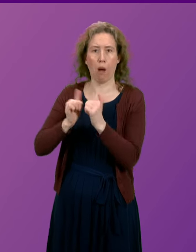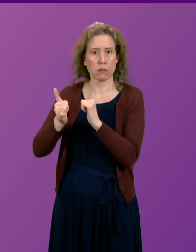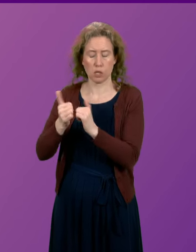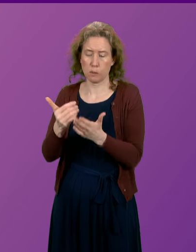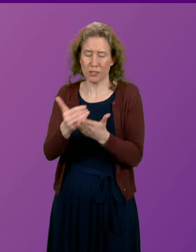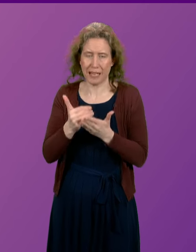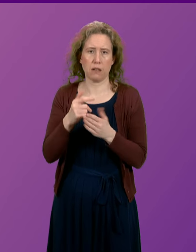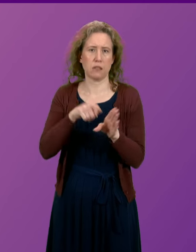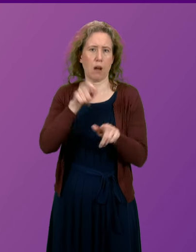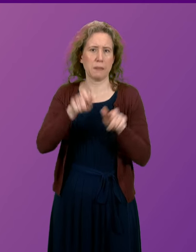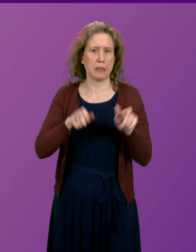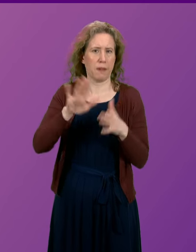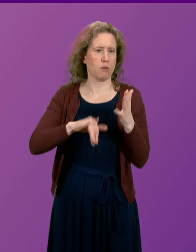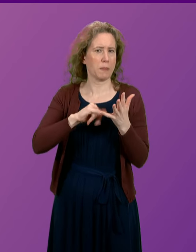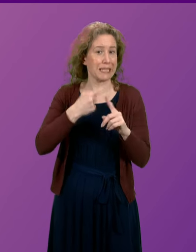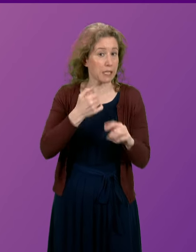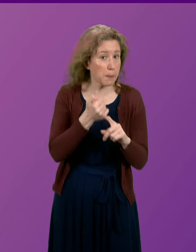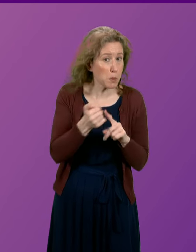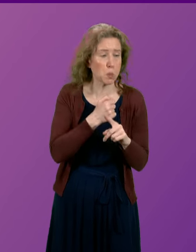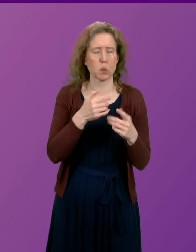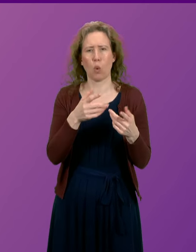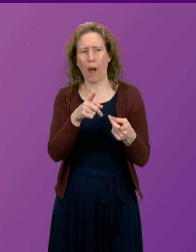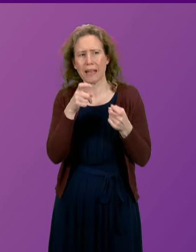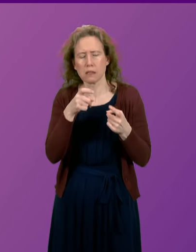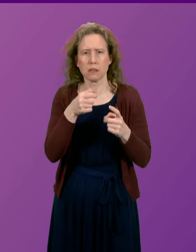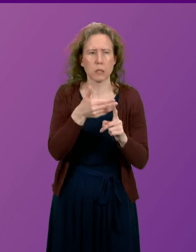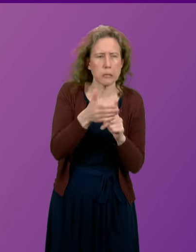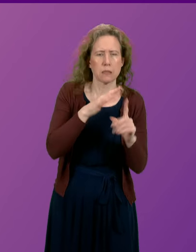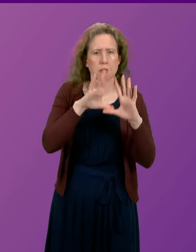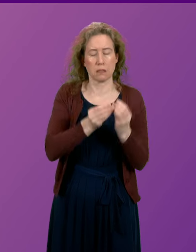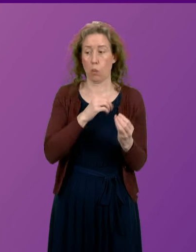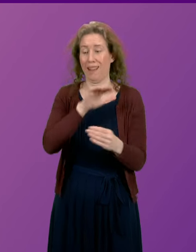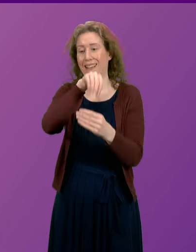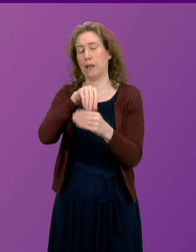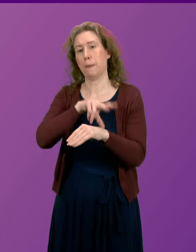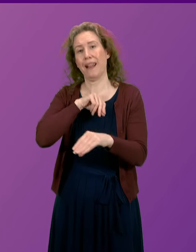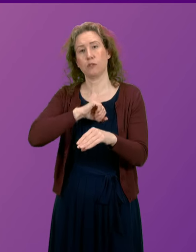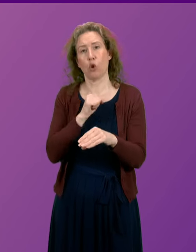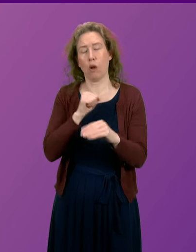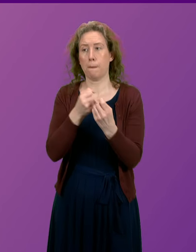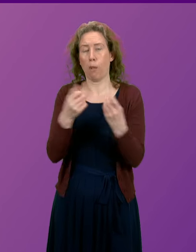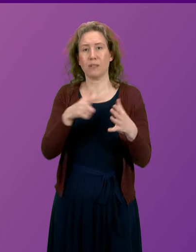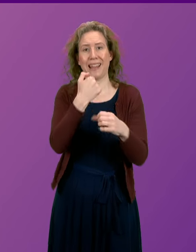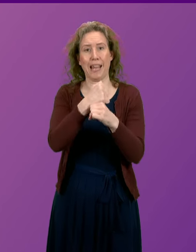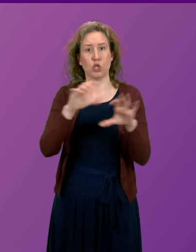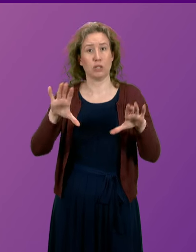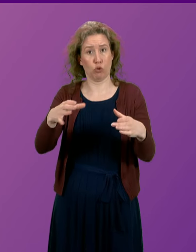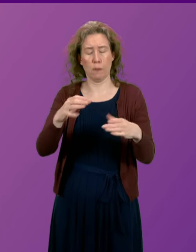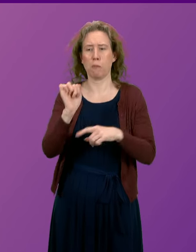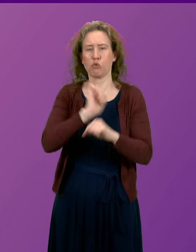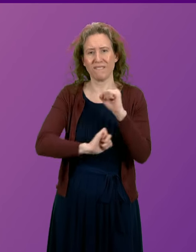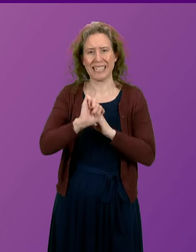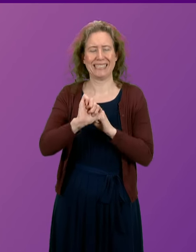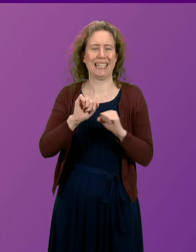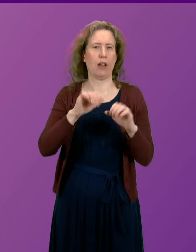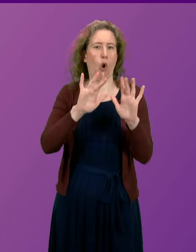sexual abuse and exploitation through our membership of Police Scotland's multi-agency group on preventing online child sexual